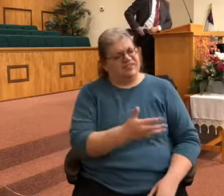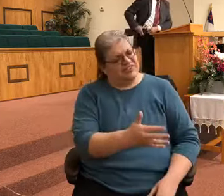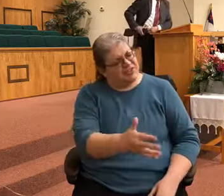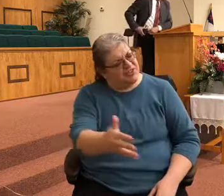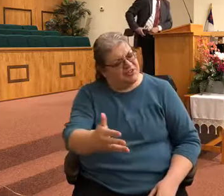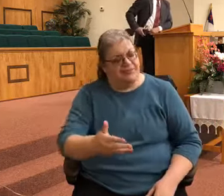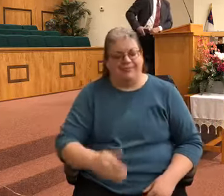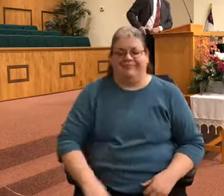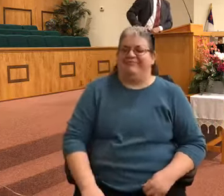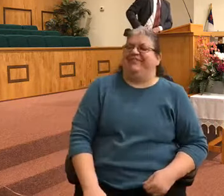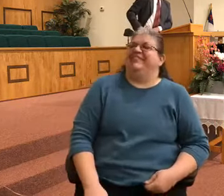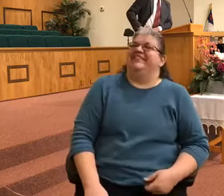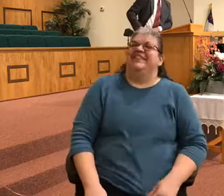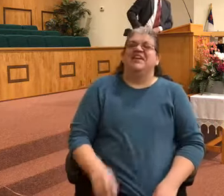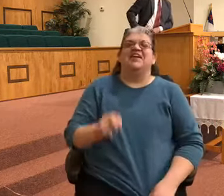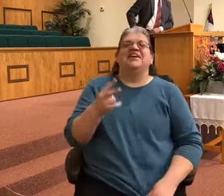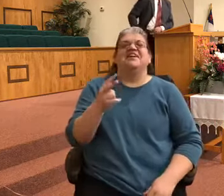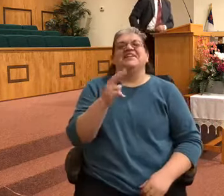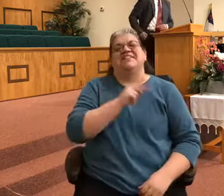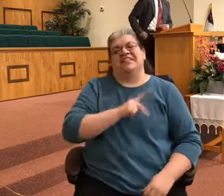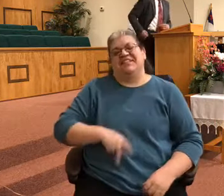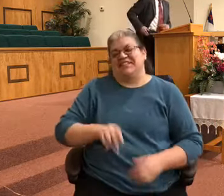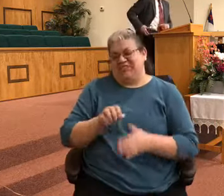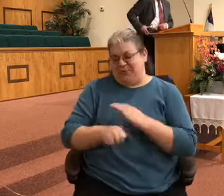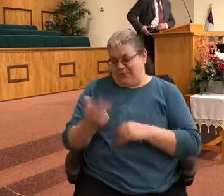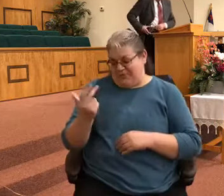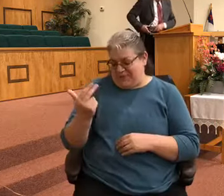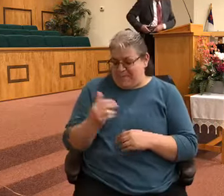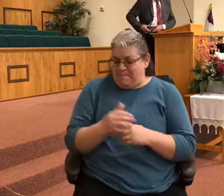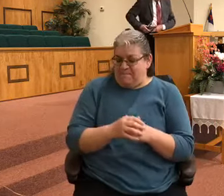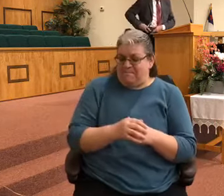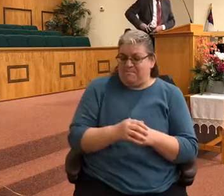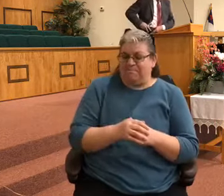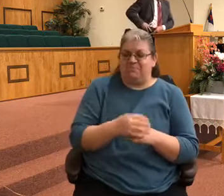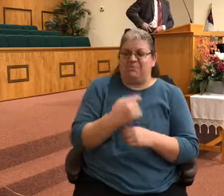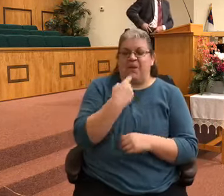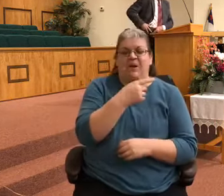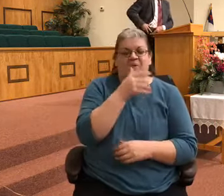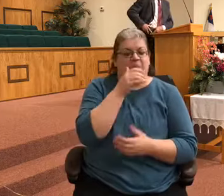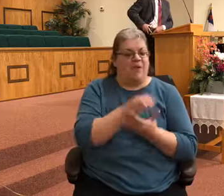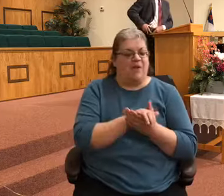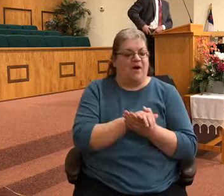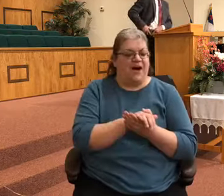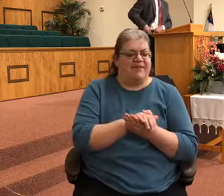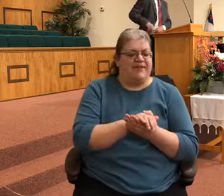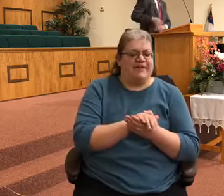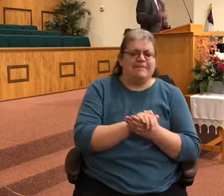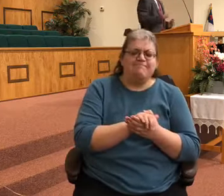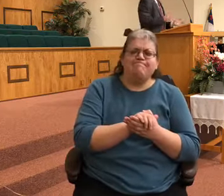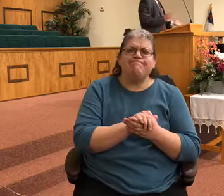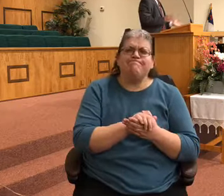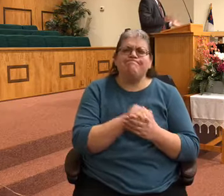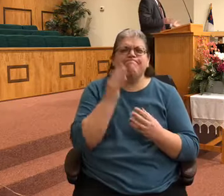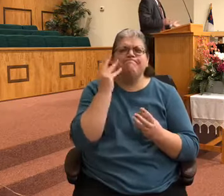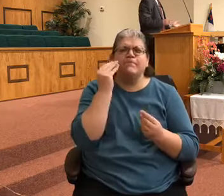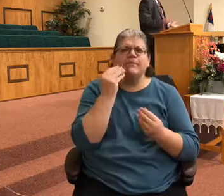chapter 13. What I decided to do, I told my wife that I want to take a little time each week